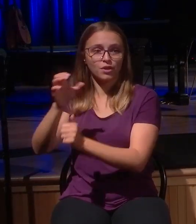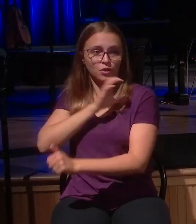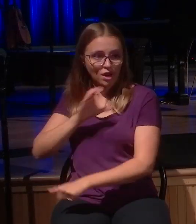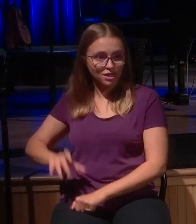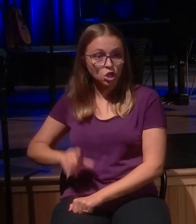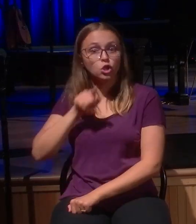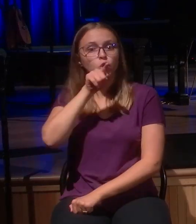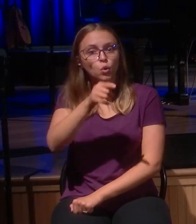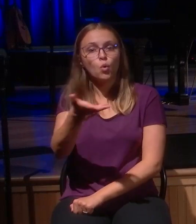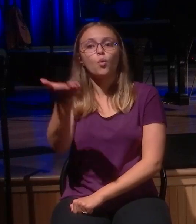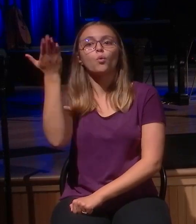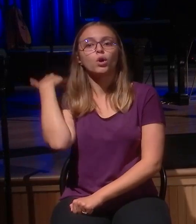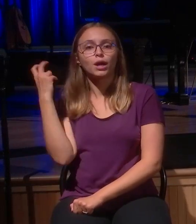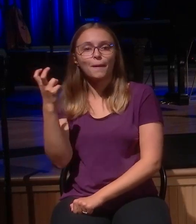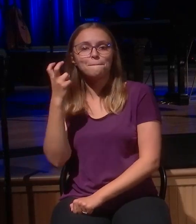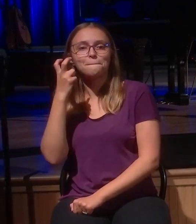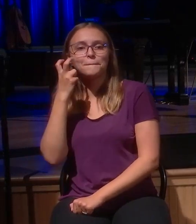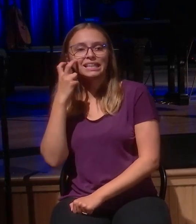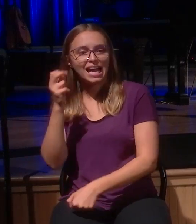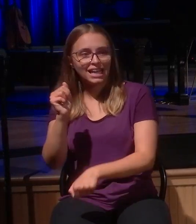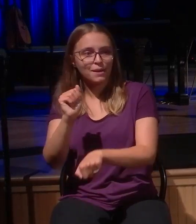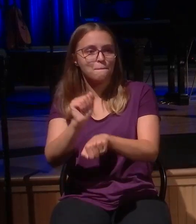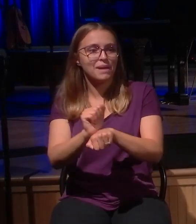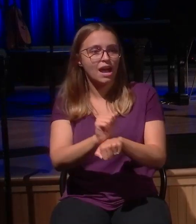Pray for the work of conviction of the Holy Spirit.